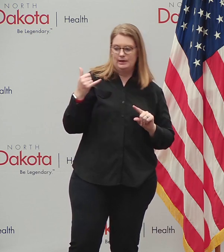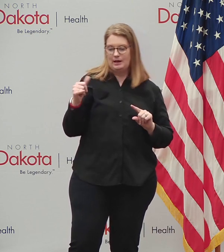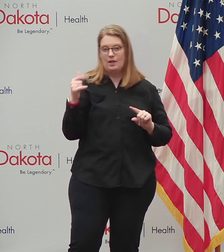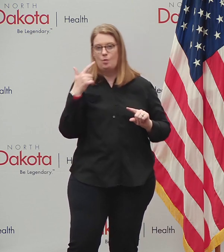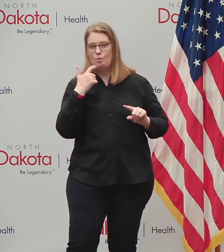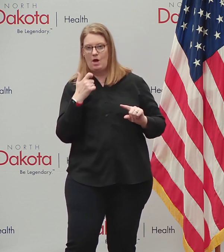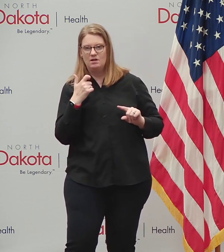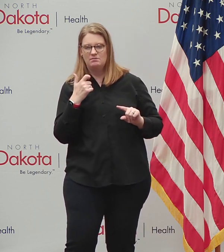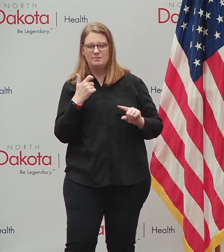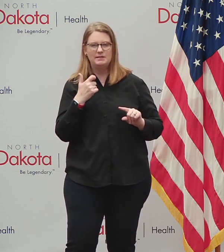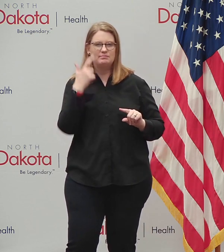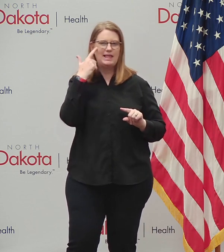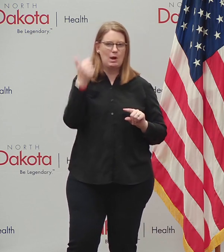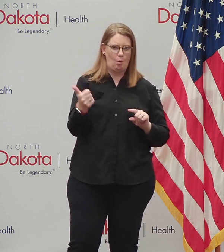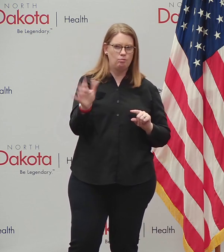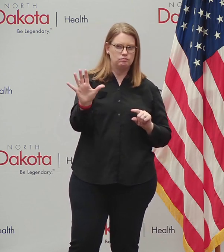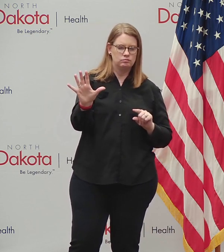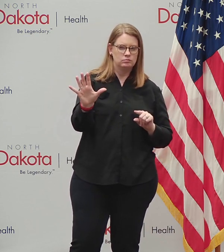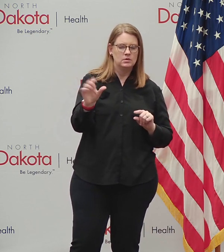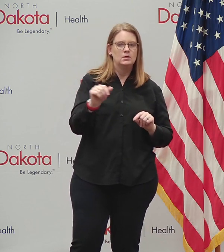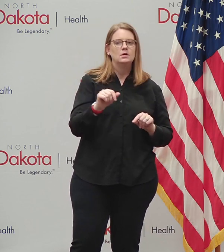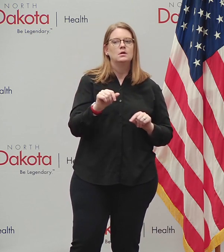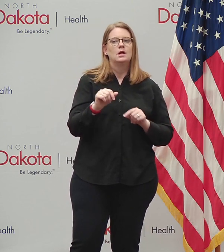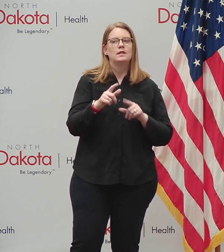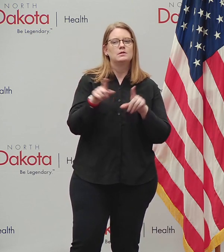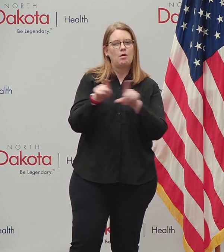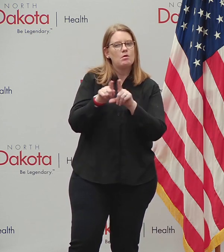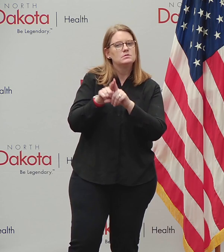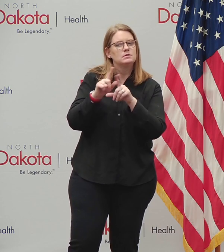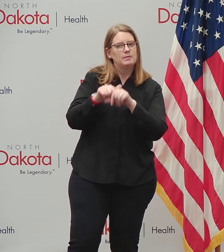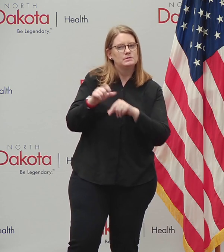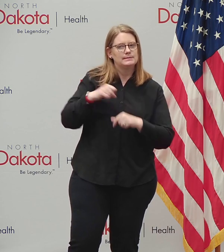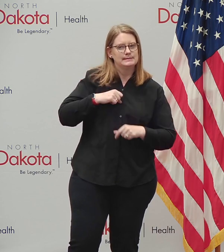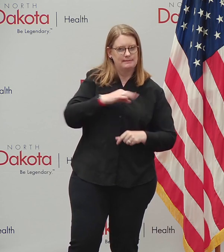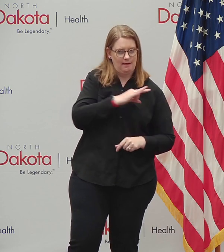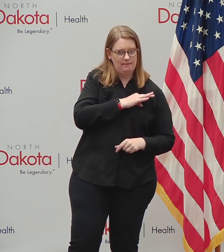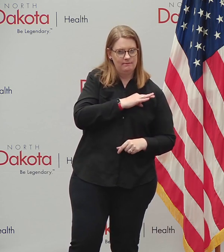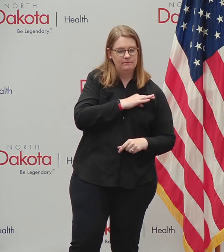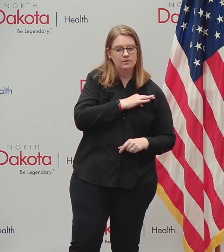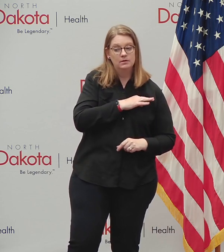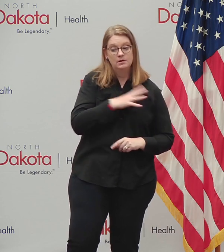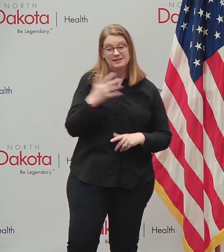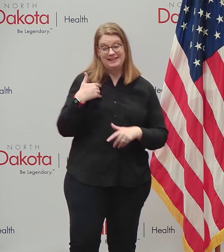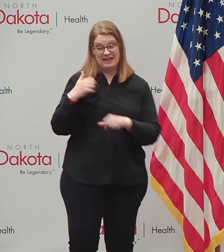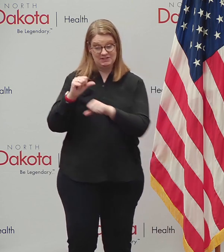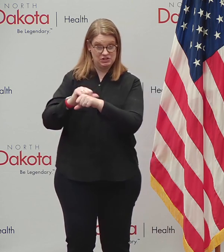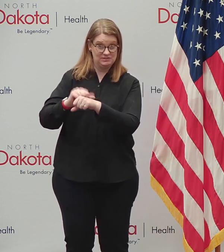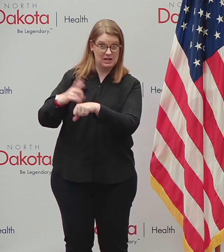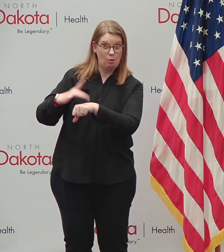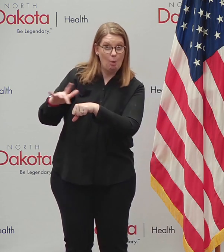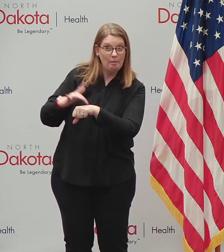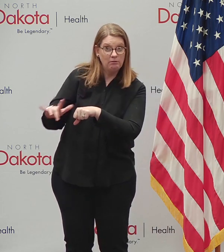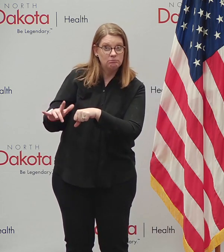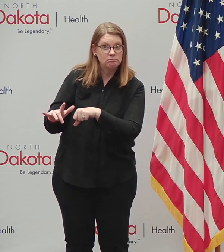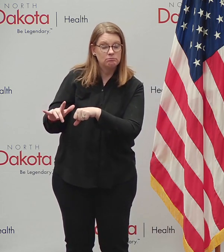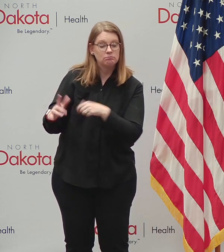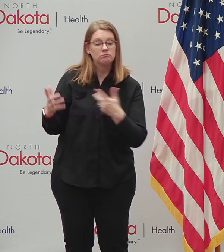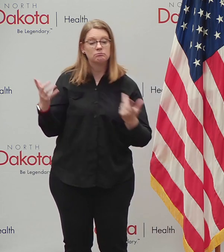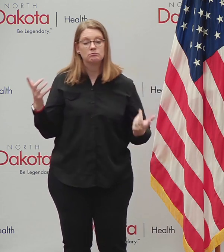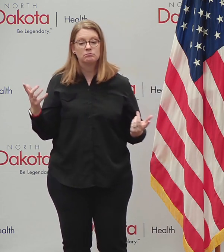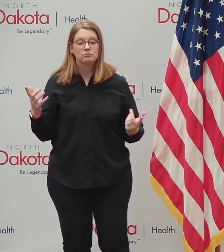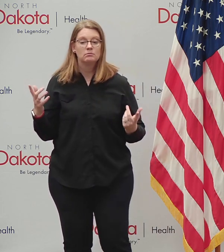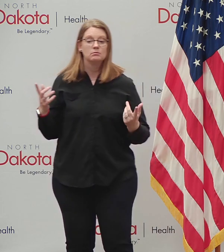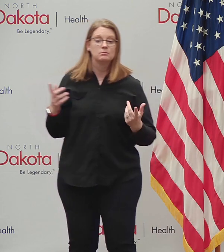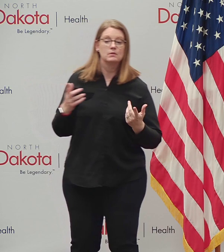status. And that's based on where they're at with staffing. How many open shifts do they have? What is the acuity of